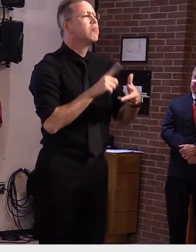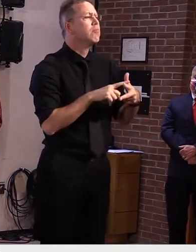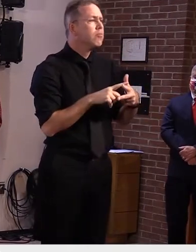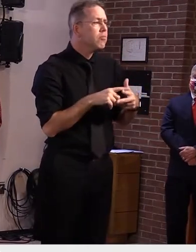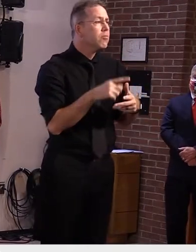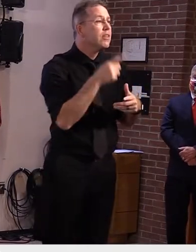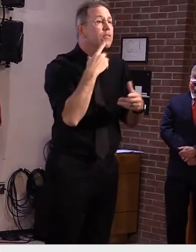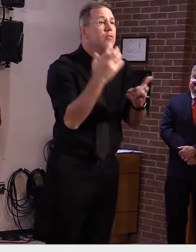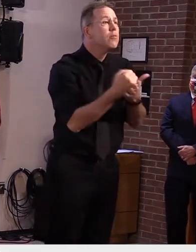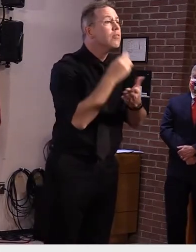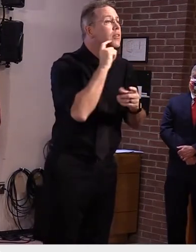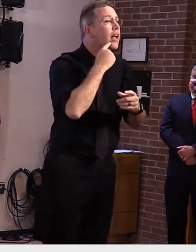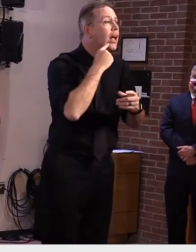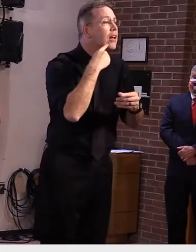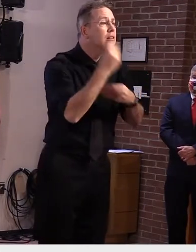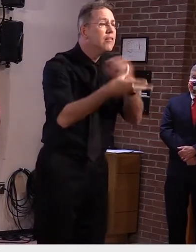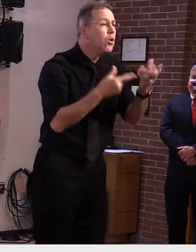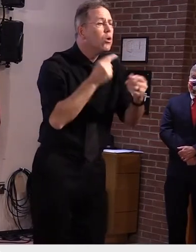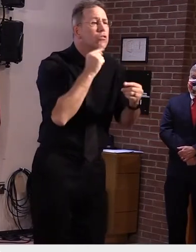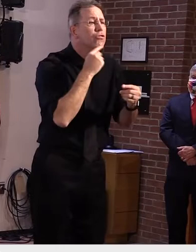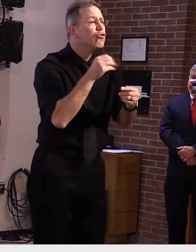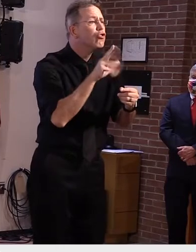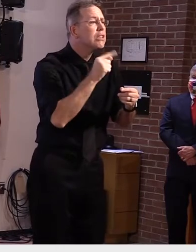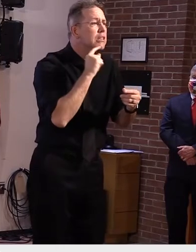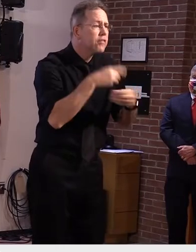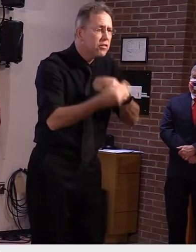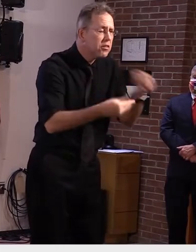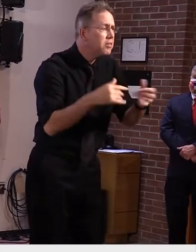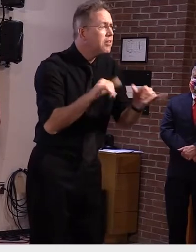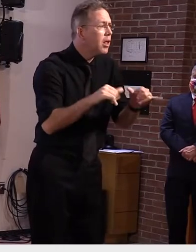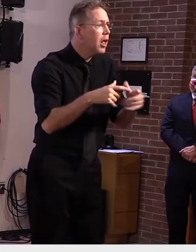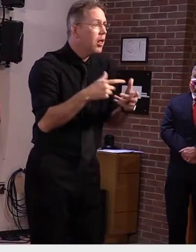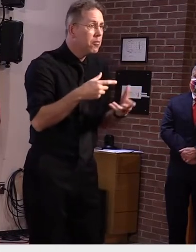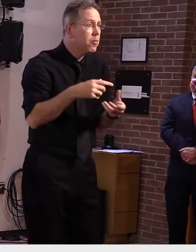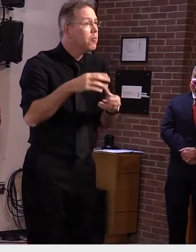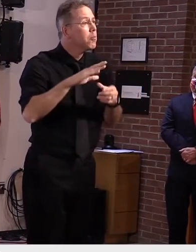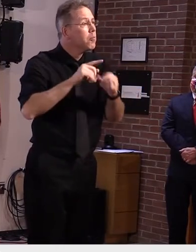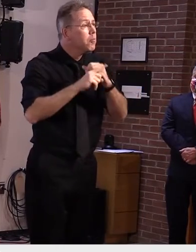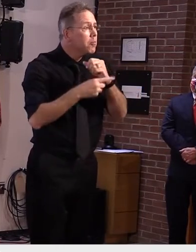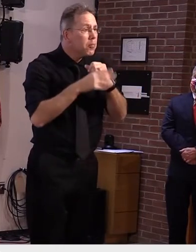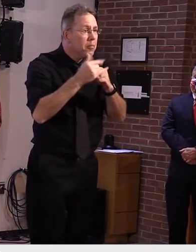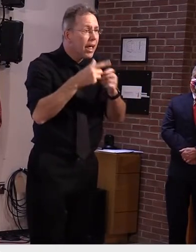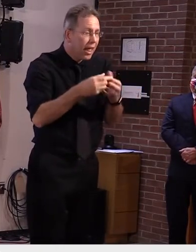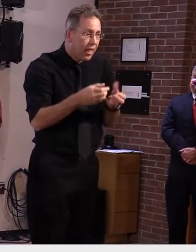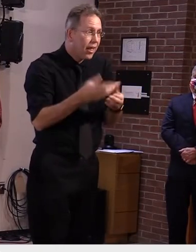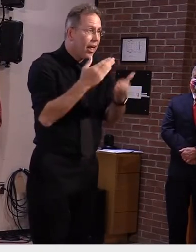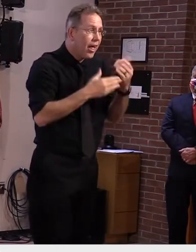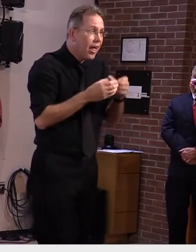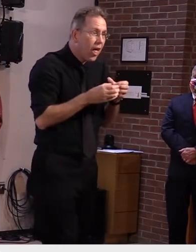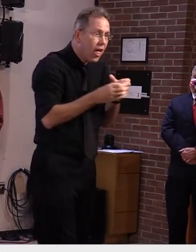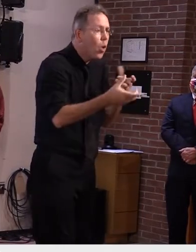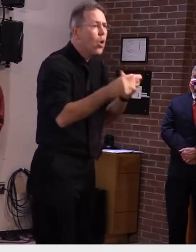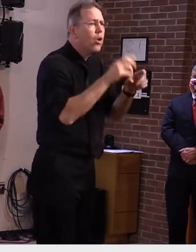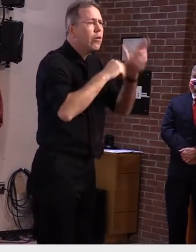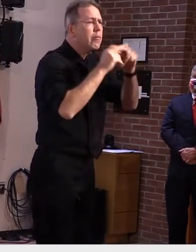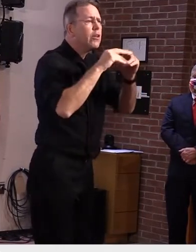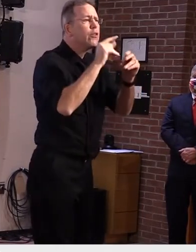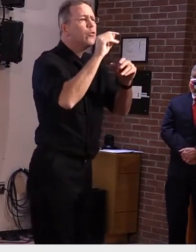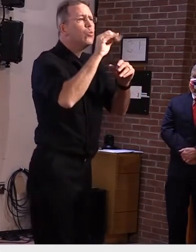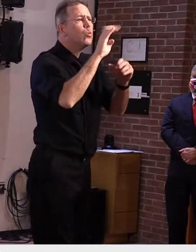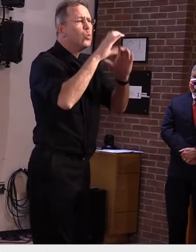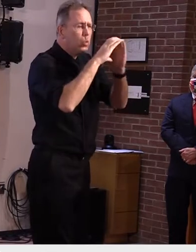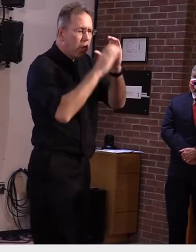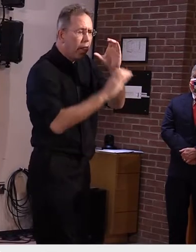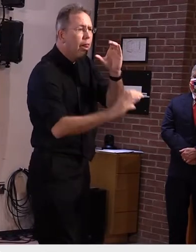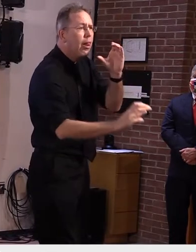distance, like having bags of candy ready to grab or set up a candy slide. There are lots of good and sometimes